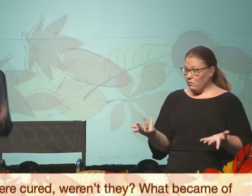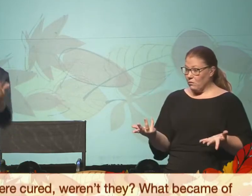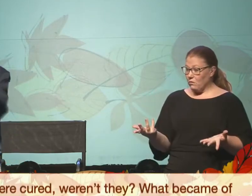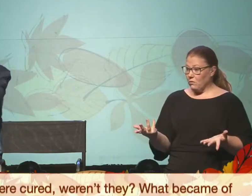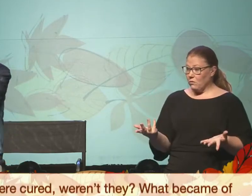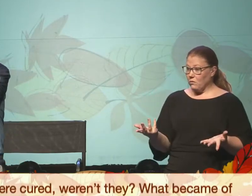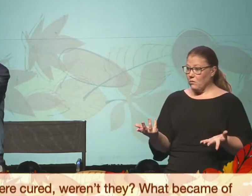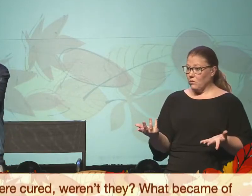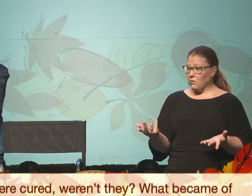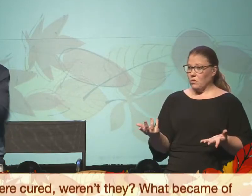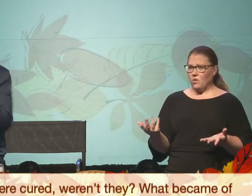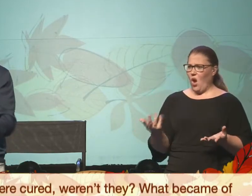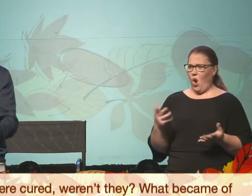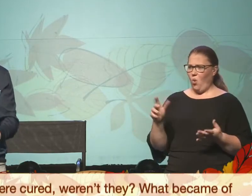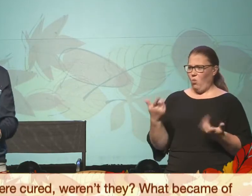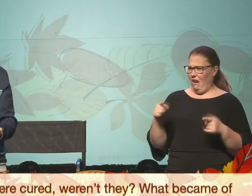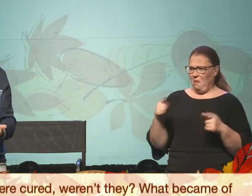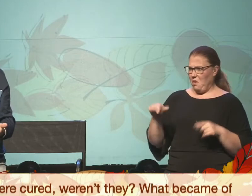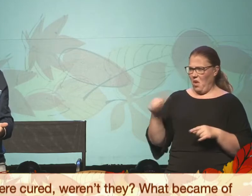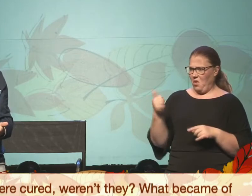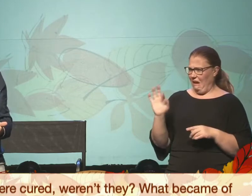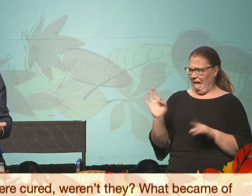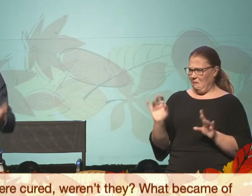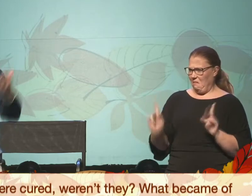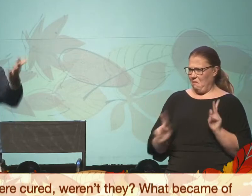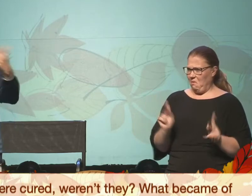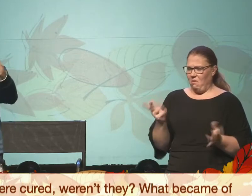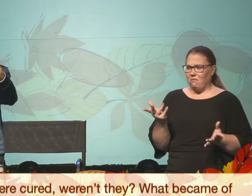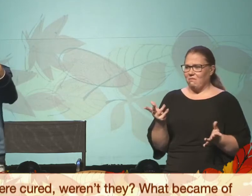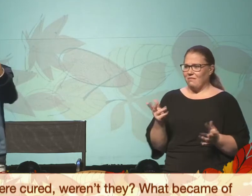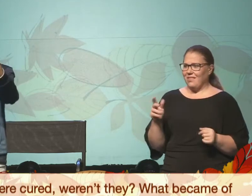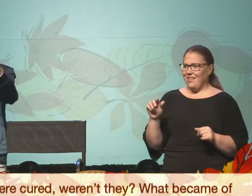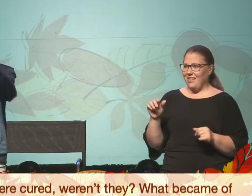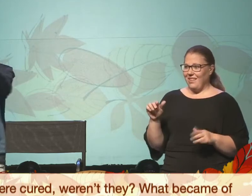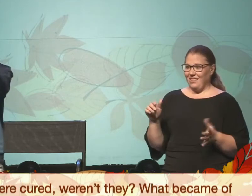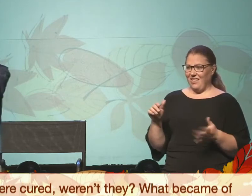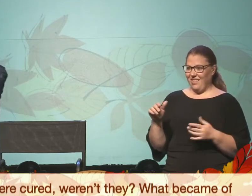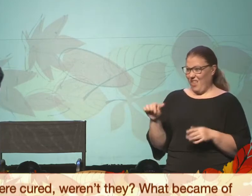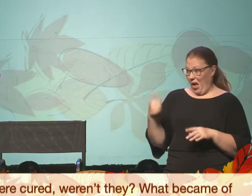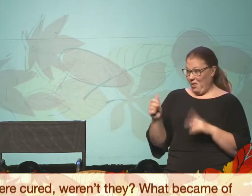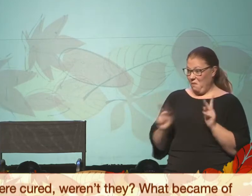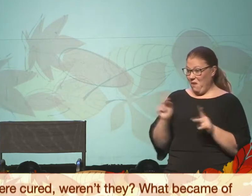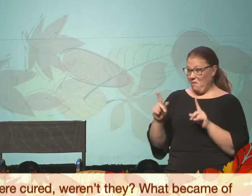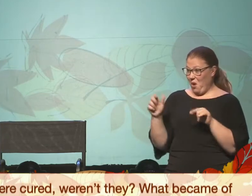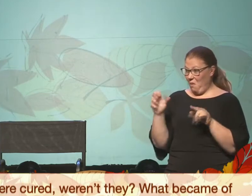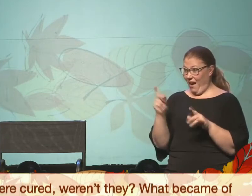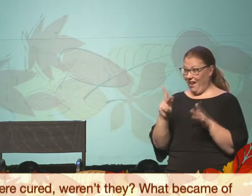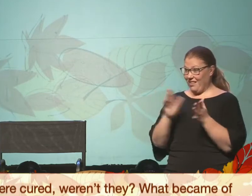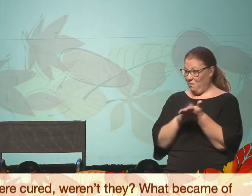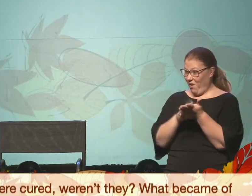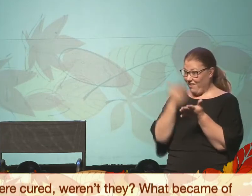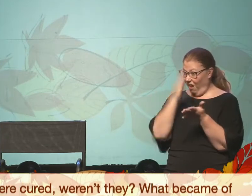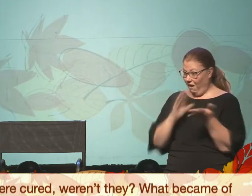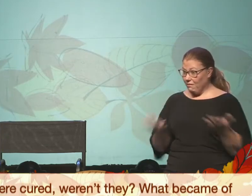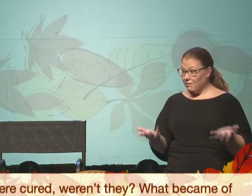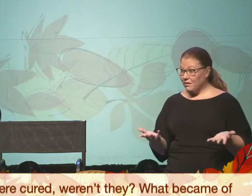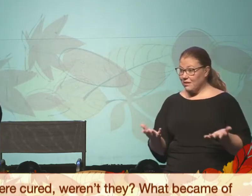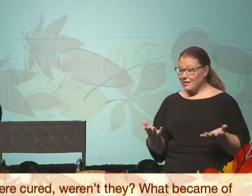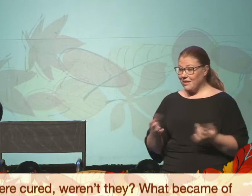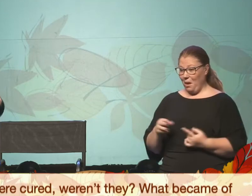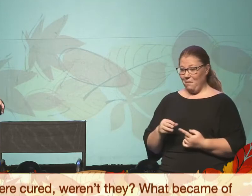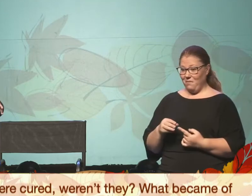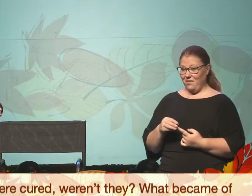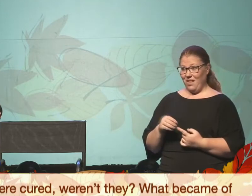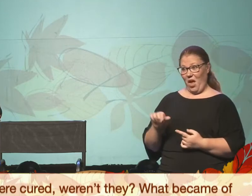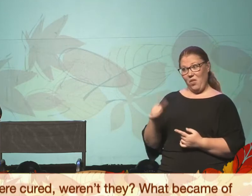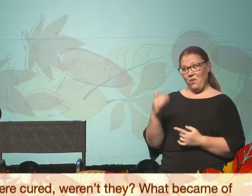But what became of the other nine? Didn't any of other them, anybody return to praise God besides this